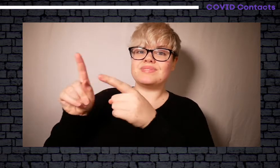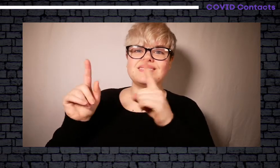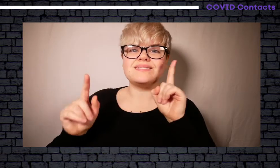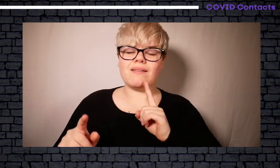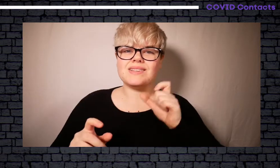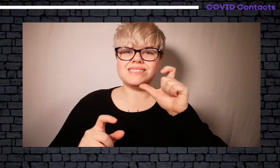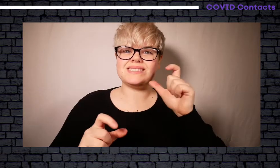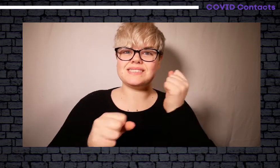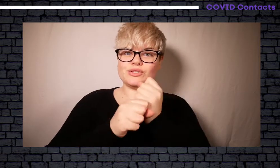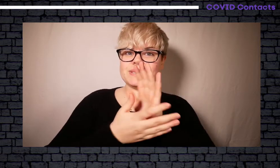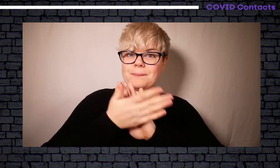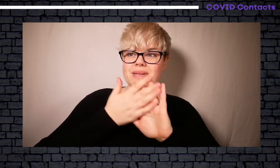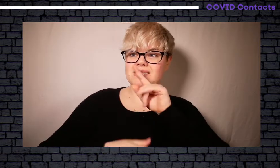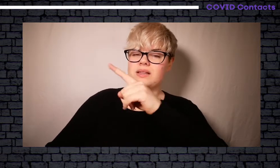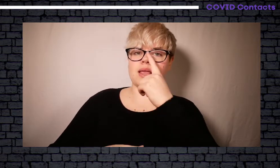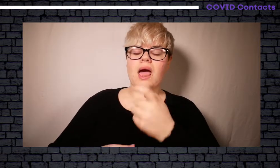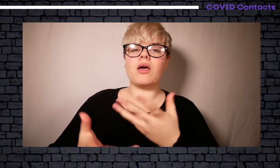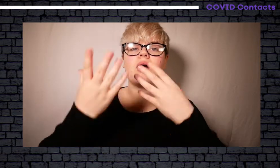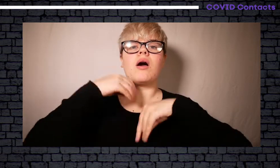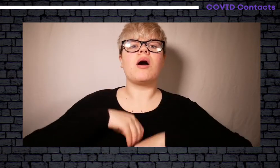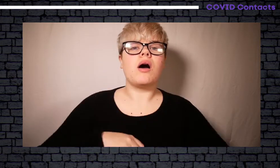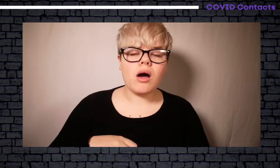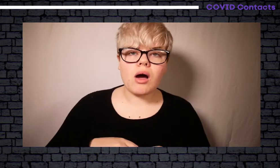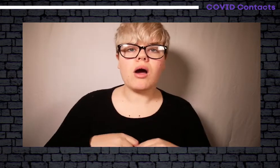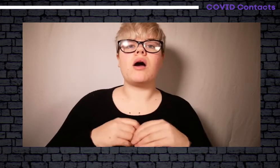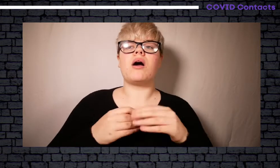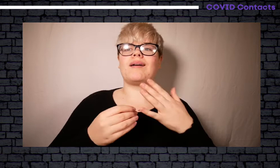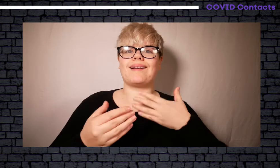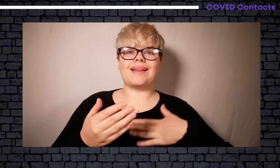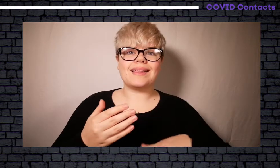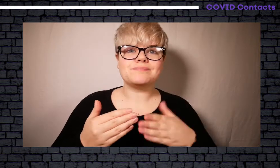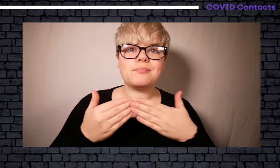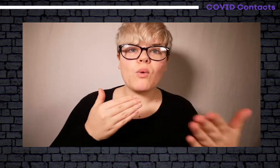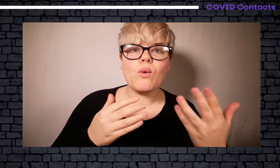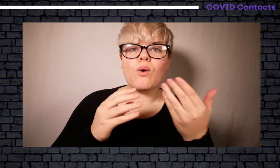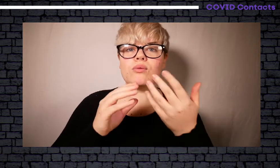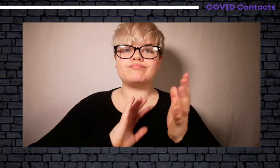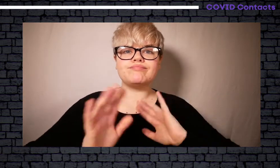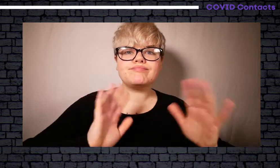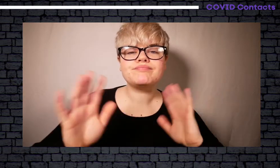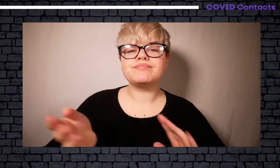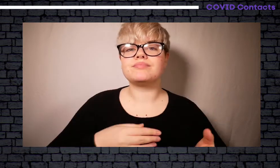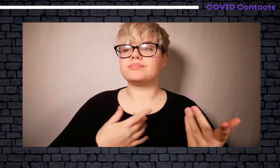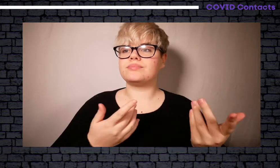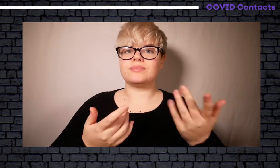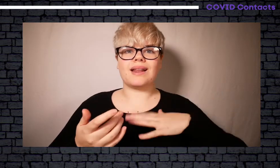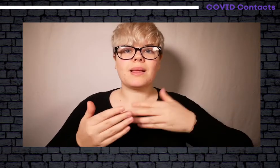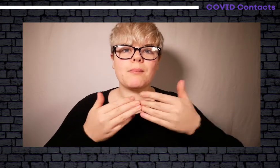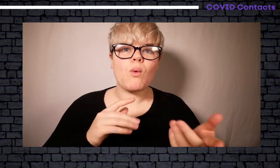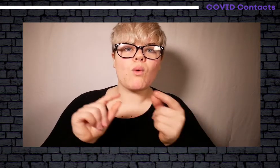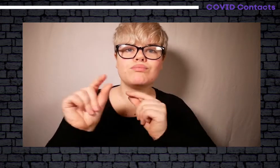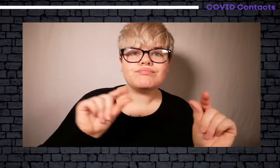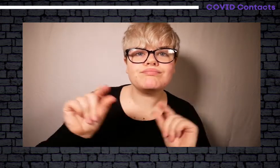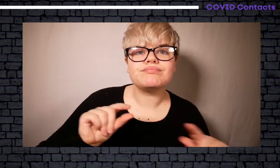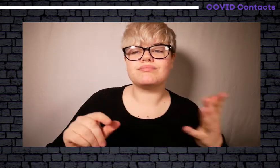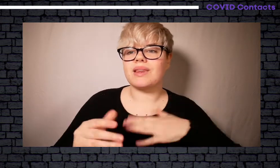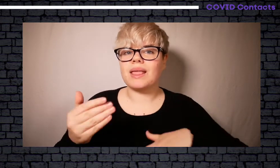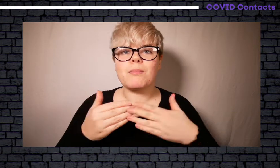We want your feedback so that Southford CCG can take in the information and make changes